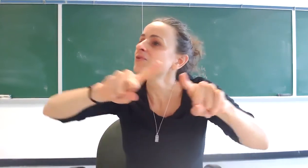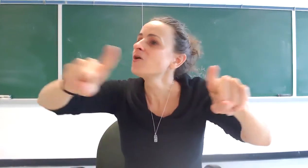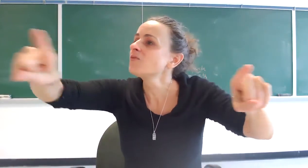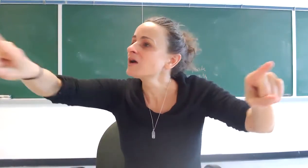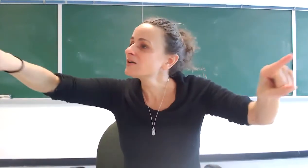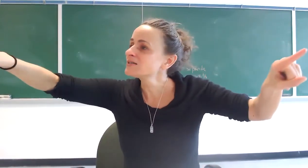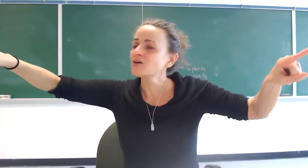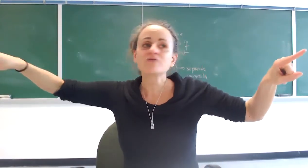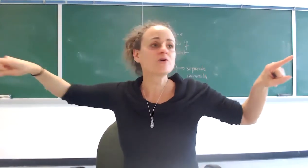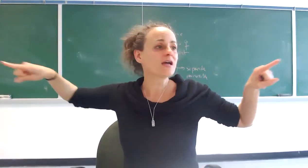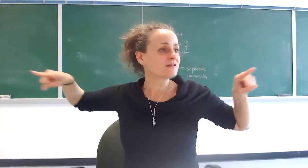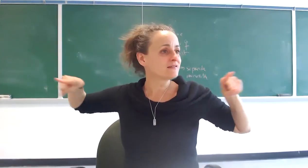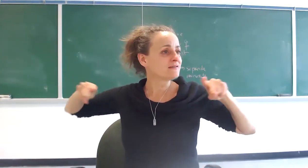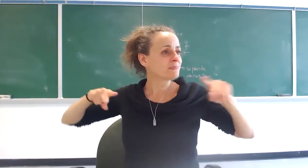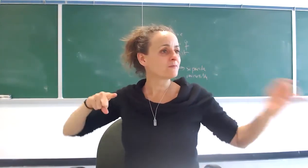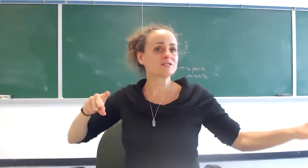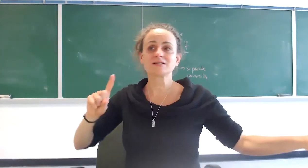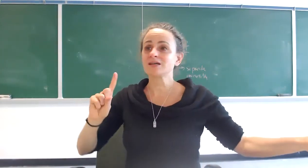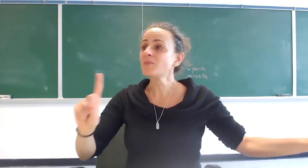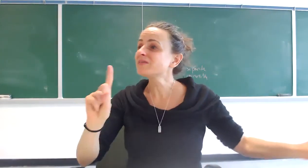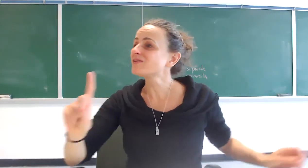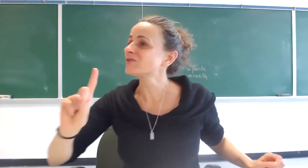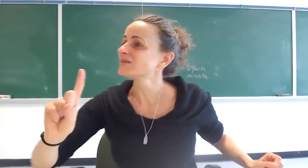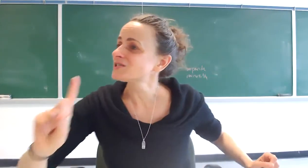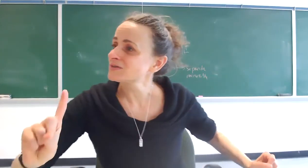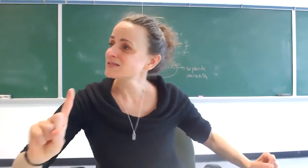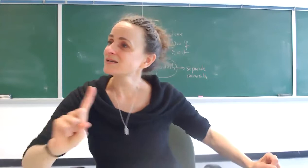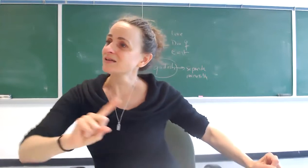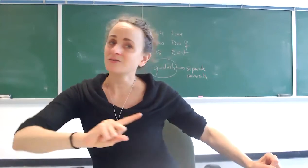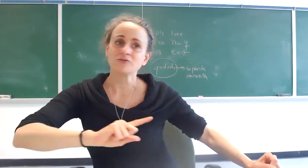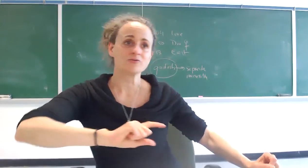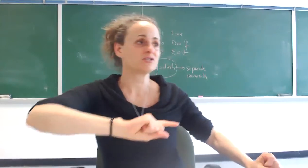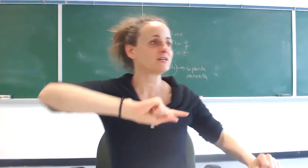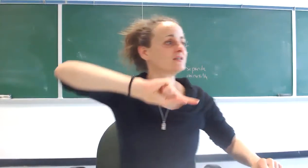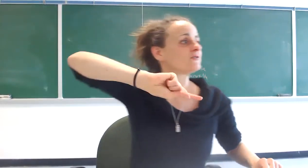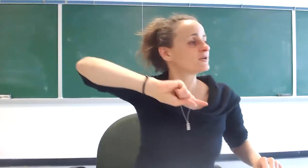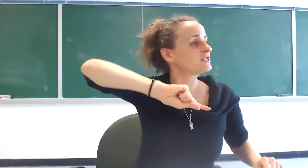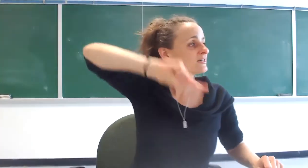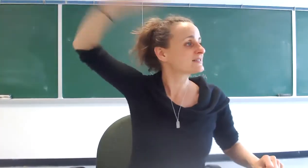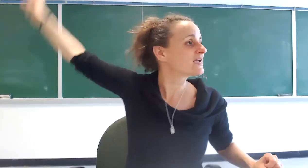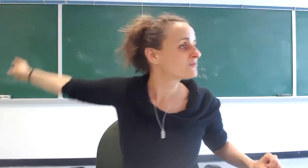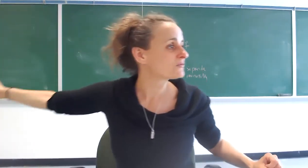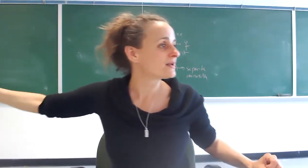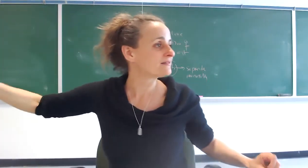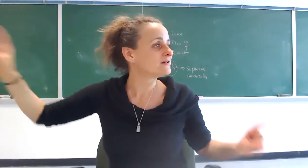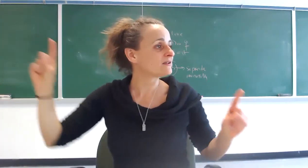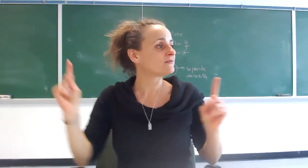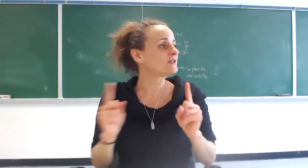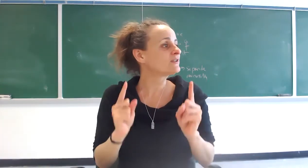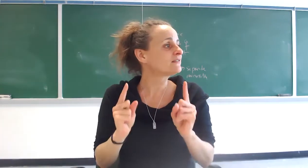awareness of reality which is the opposite of what nietzsche was saying that you know christianity or religion escapes reality uh relieving us to